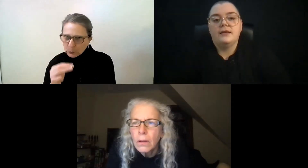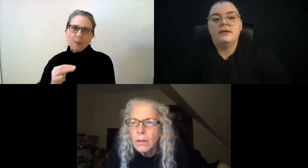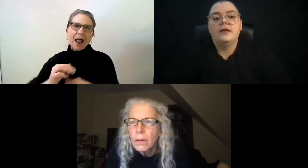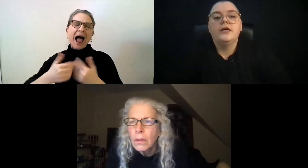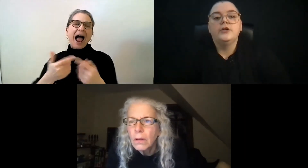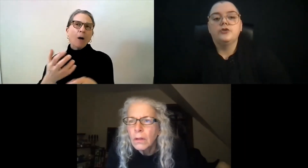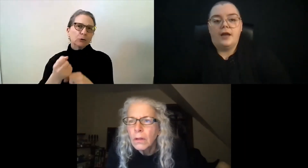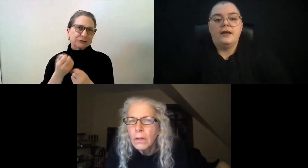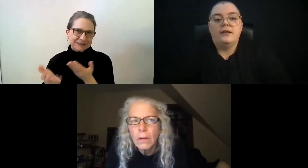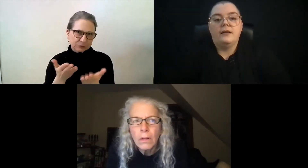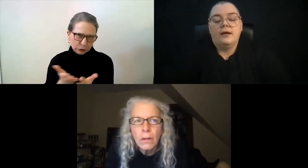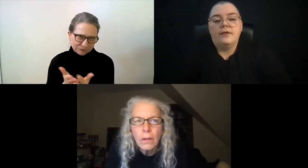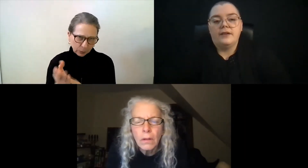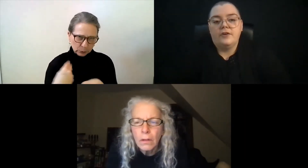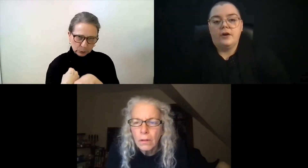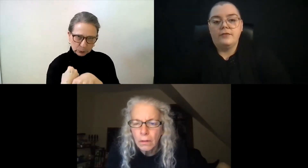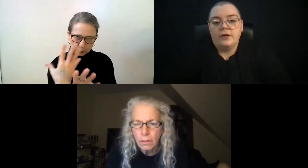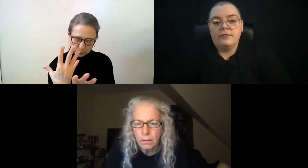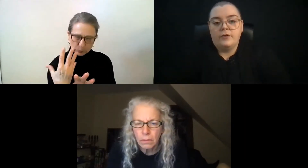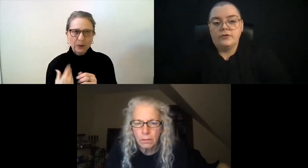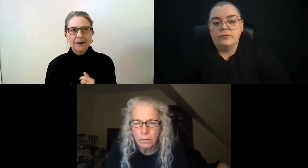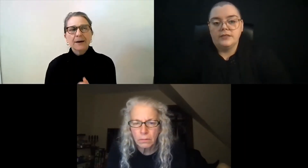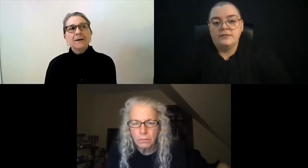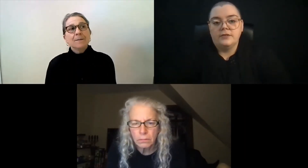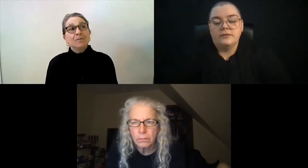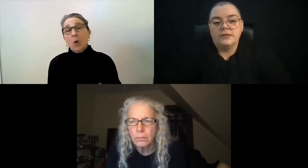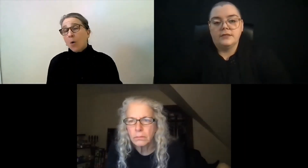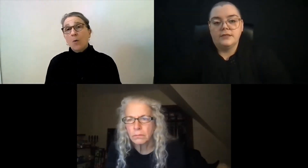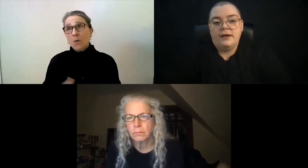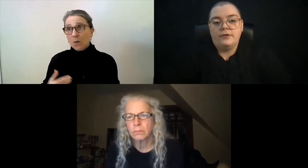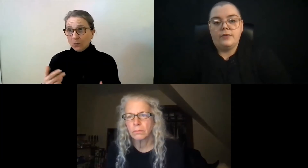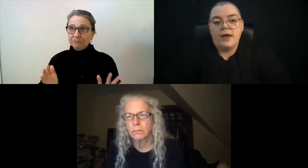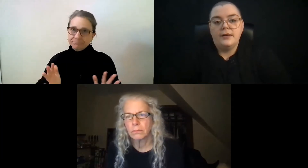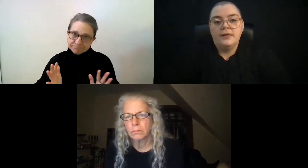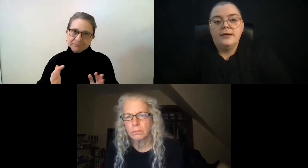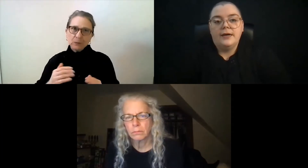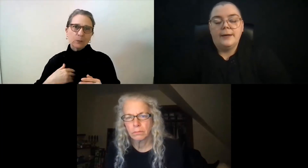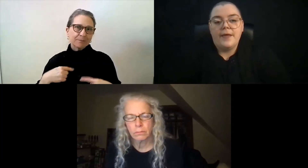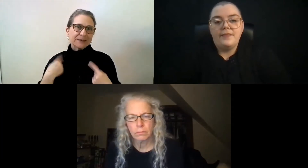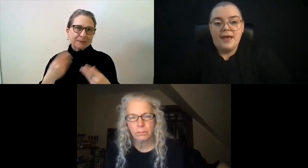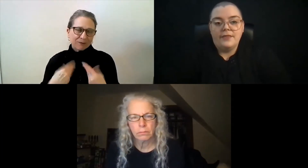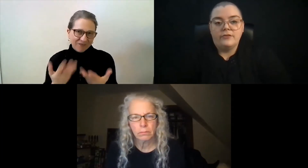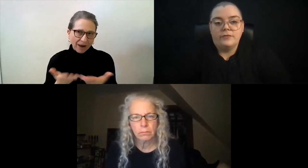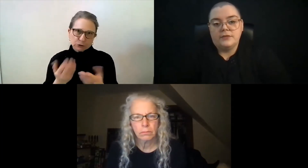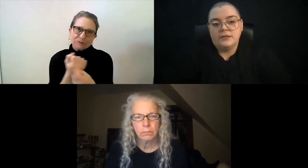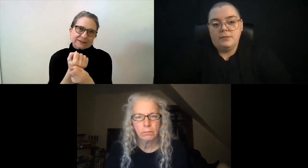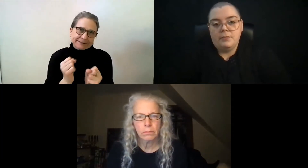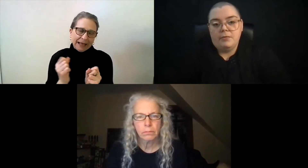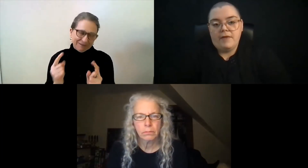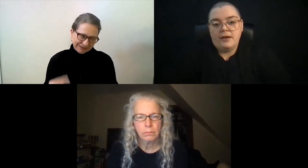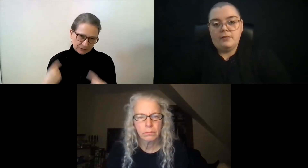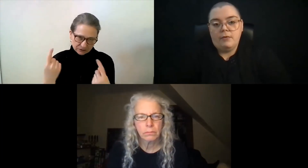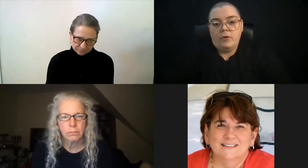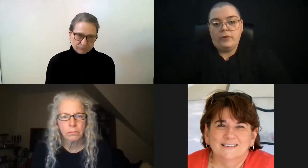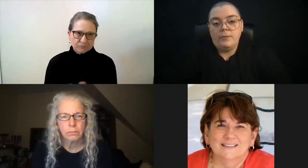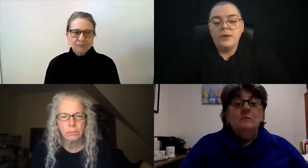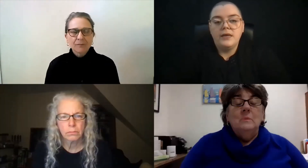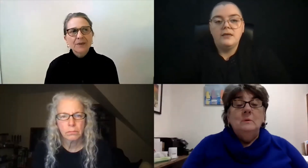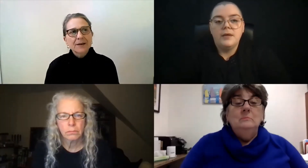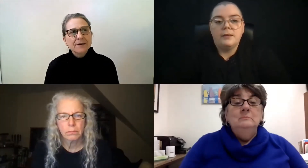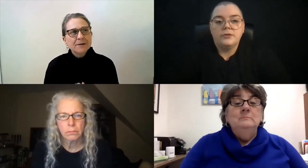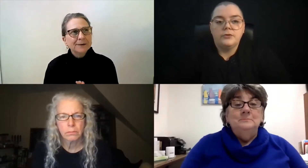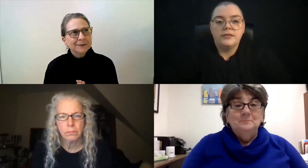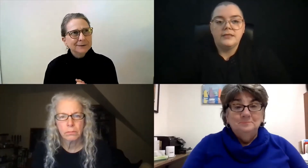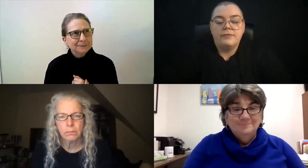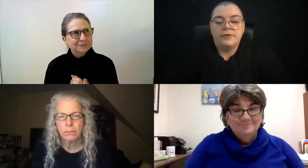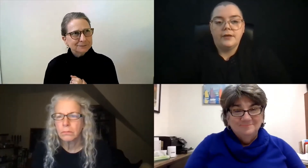then they can train the deaf and hard of hearing folks who receive services, how to do that. And then the services can be provided remotely, but we